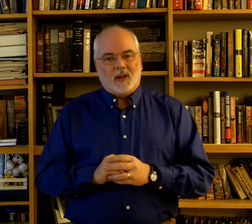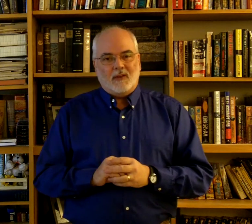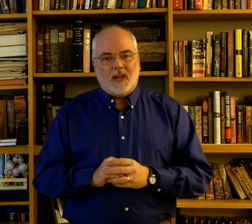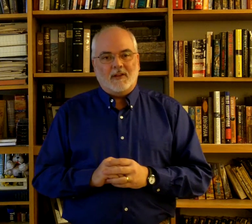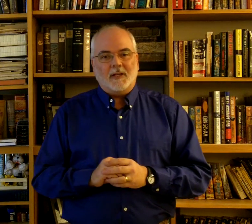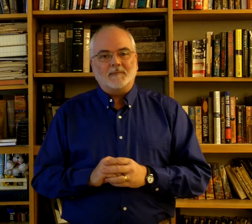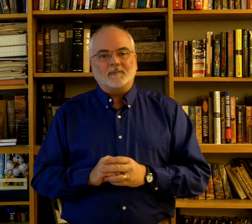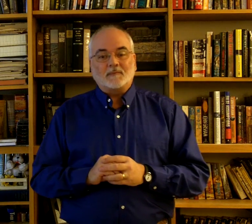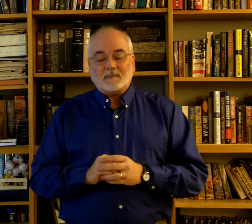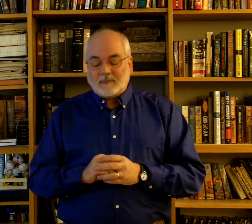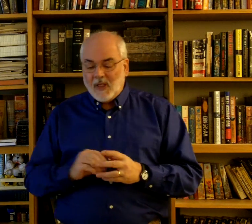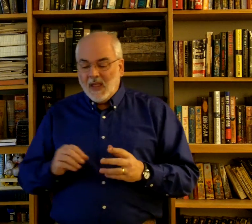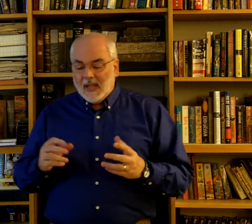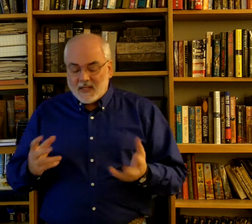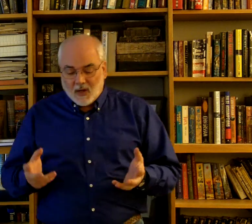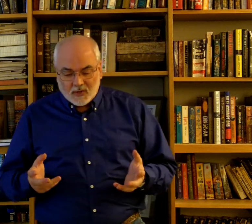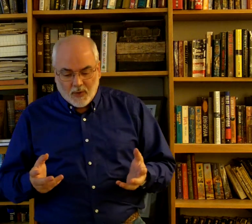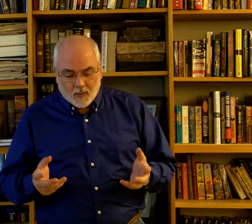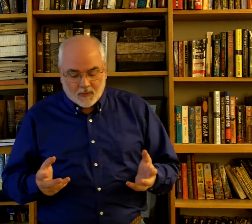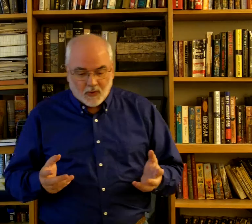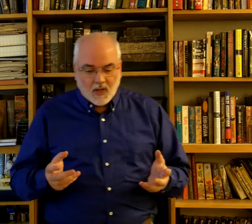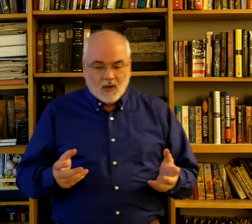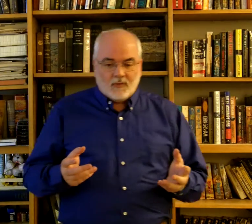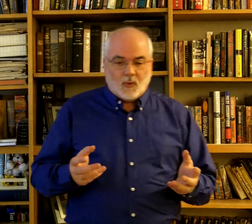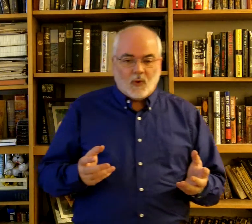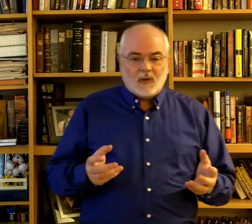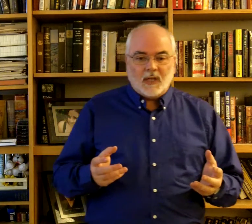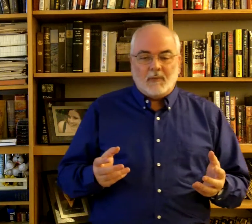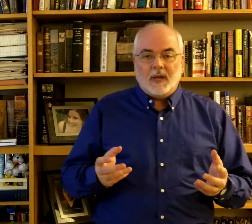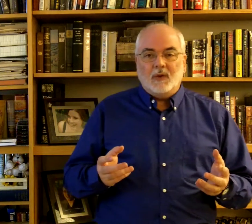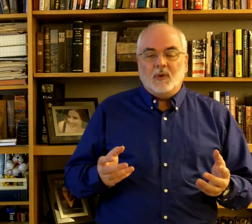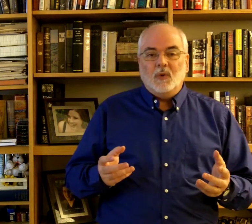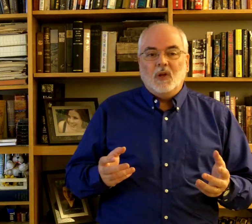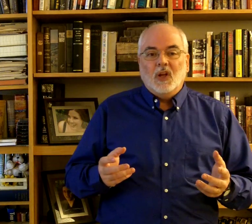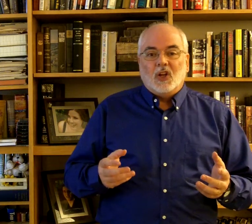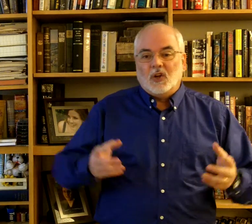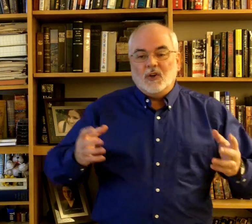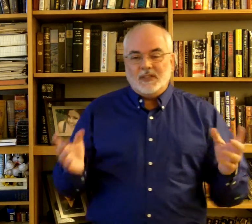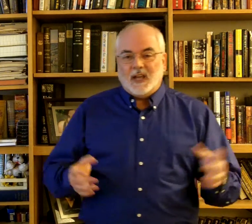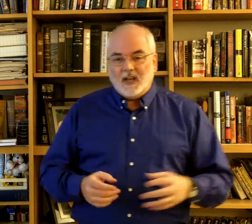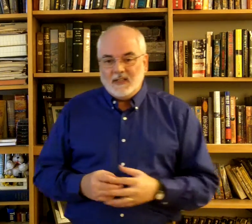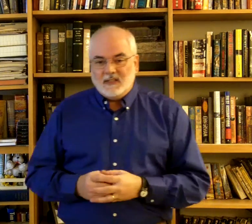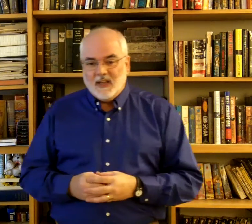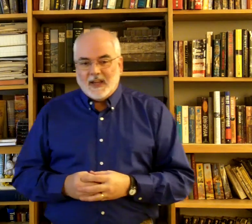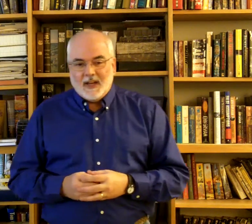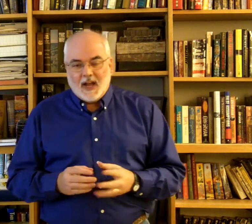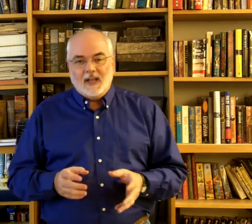like you have any. It's also helpful for somebody who learned signs in high